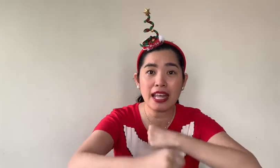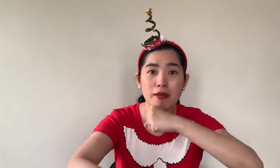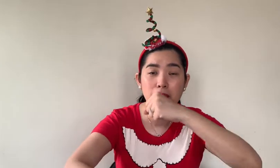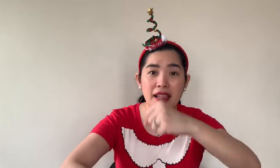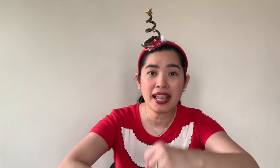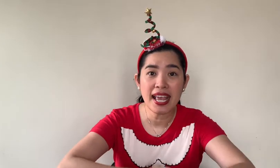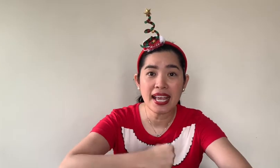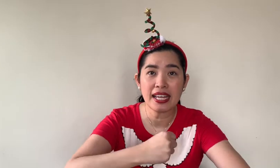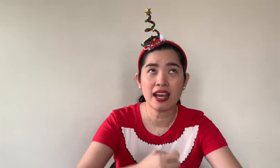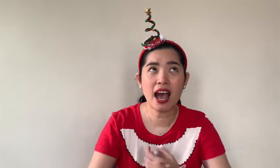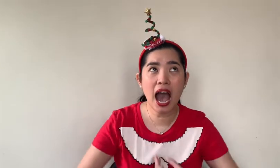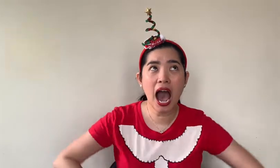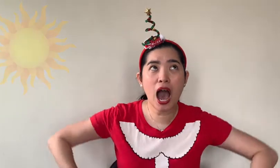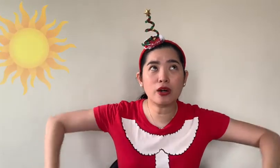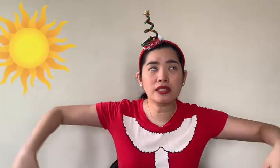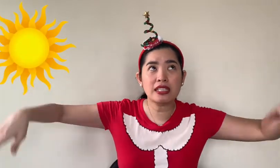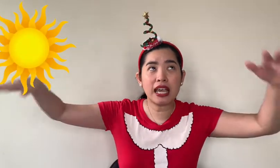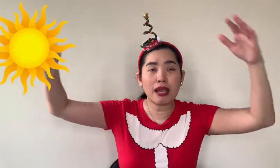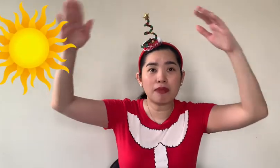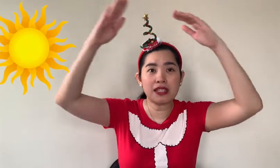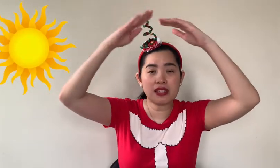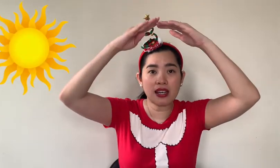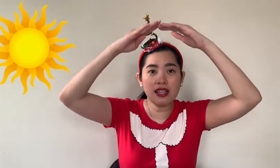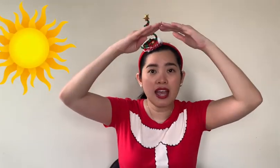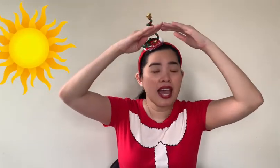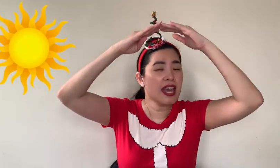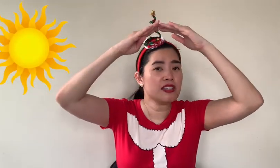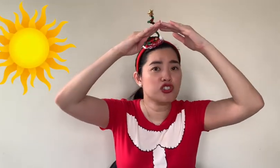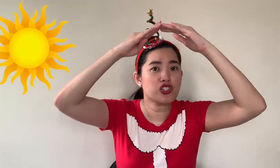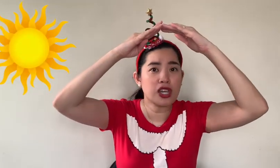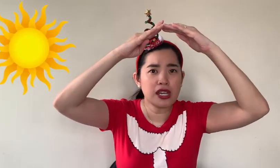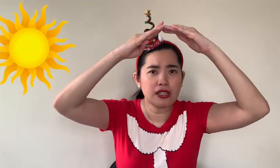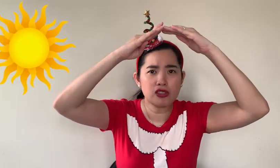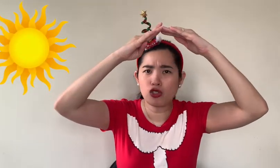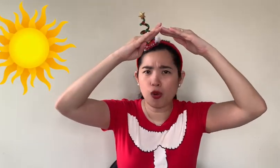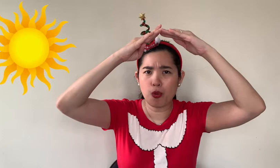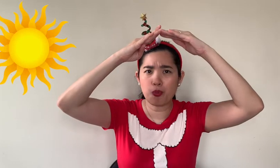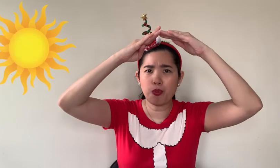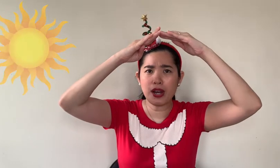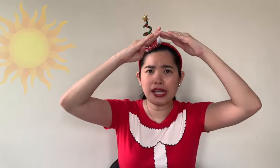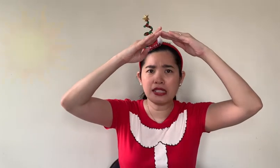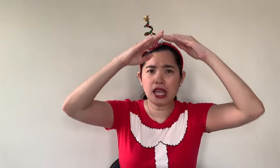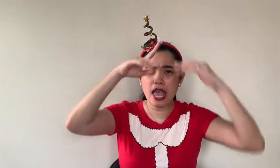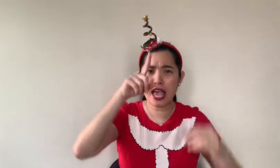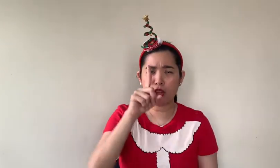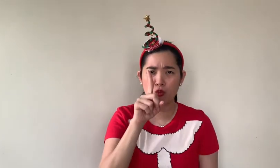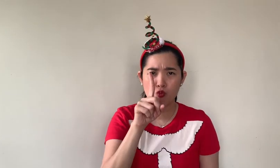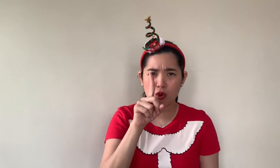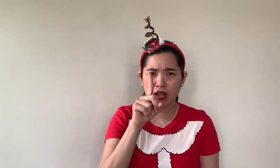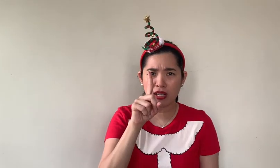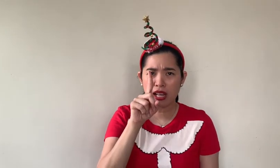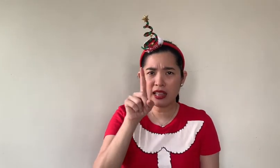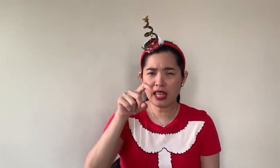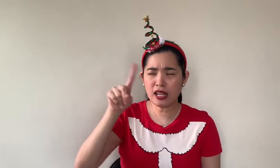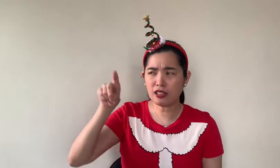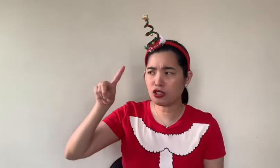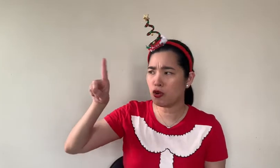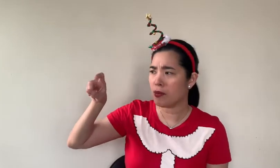played. Out came the sun and turned to the bright. And one little snowman